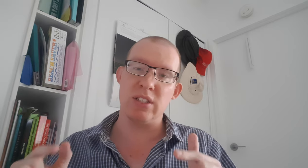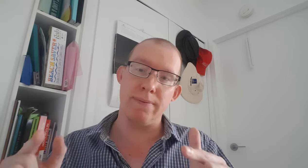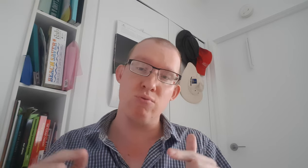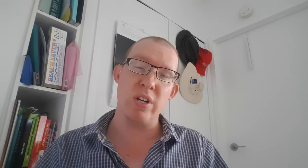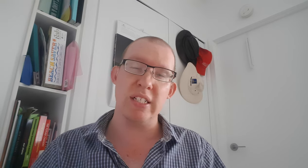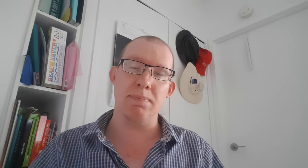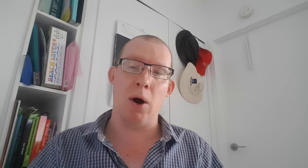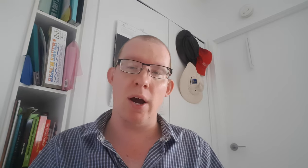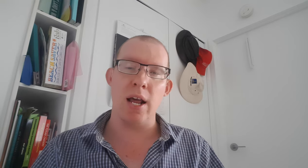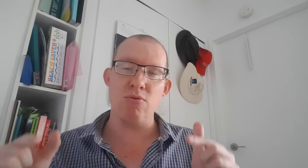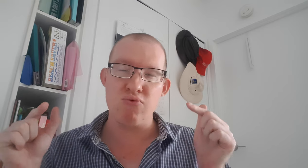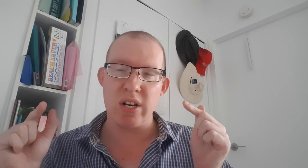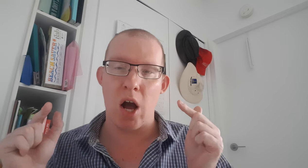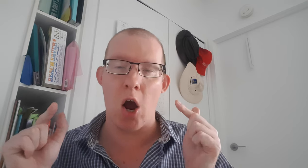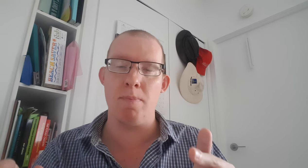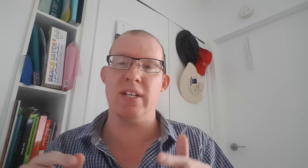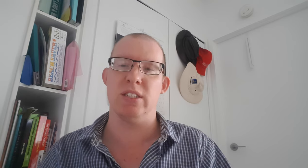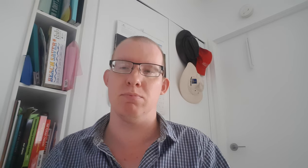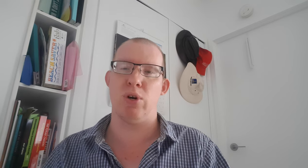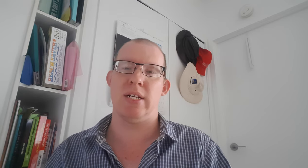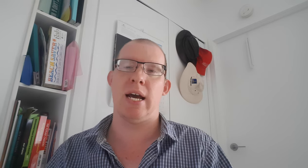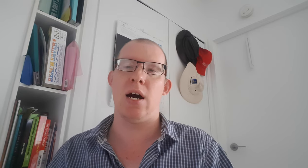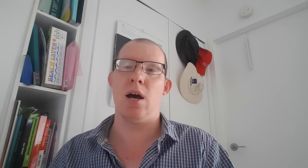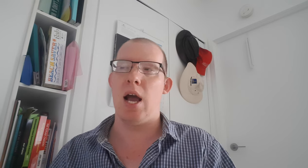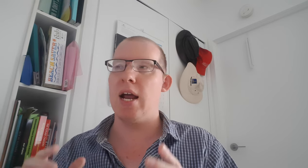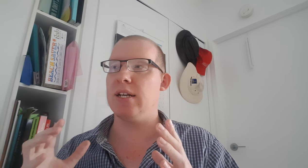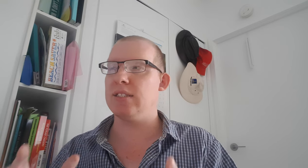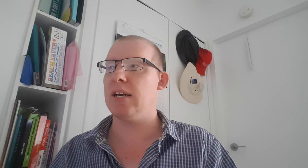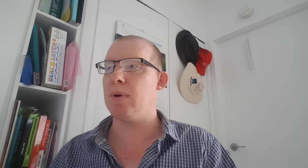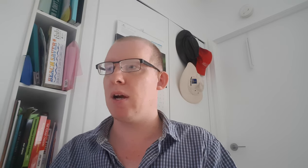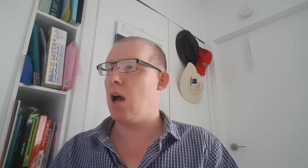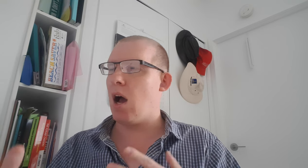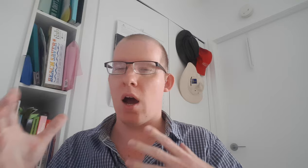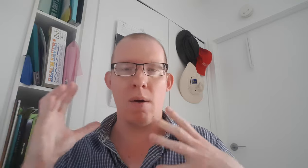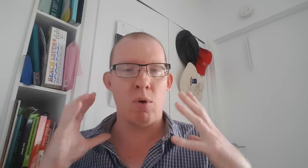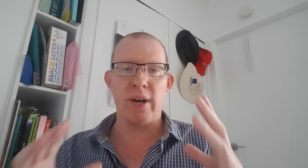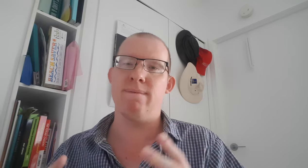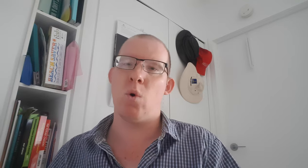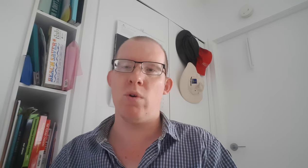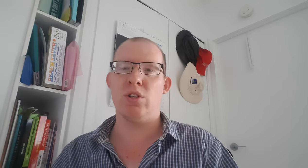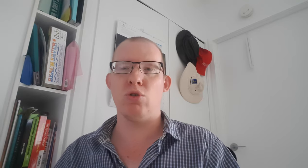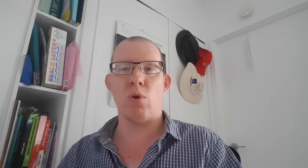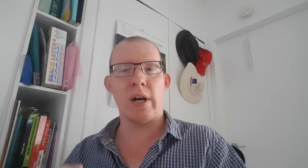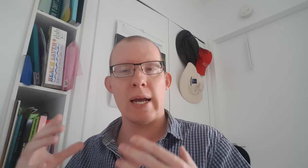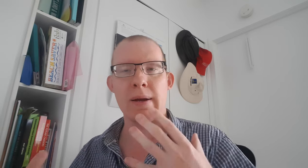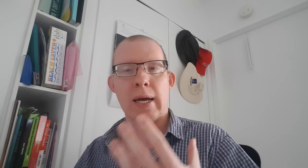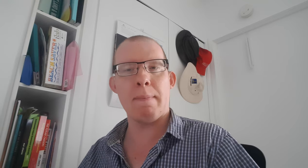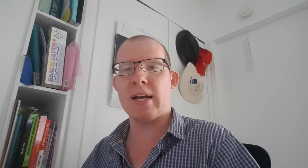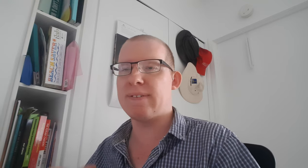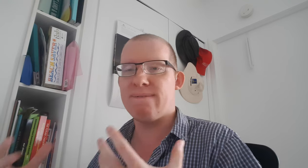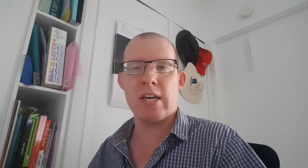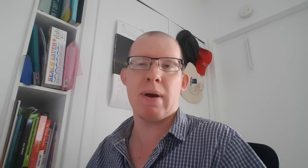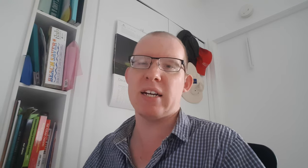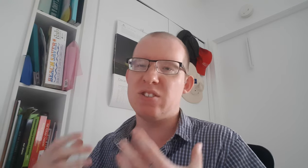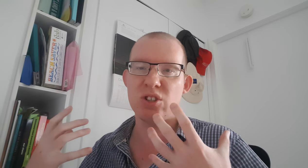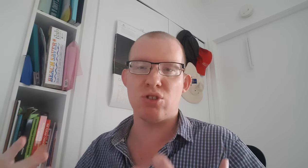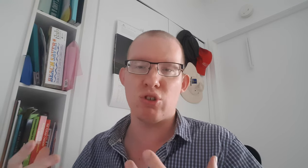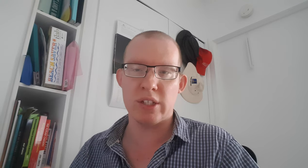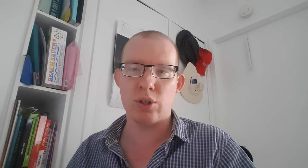really inspiring. I really hope to spread it out and it's similar. I'm looking forward to your comments and feedback in the direction.